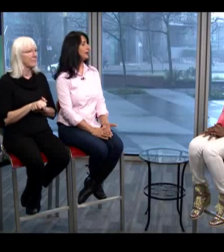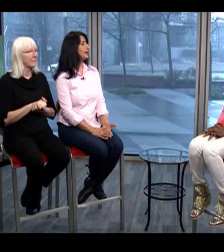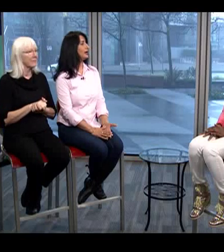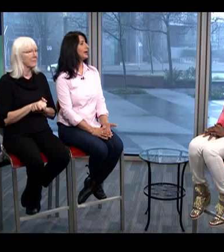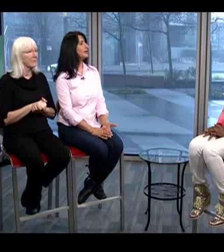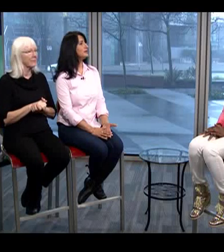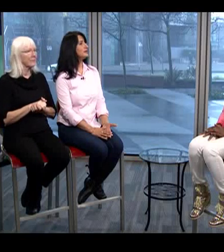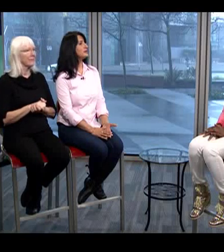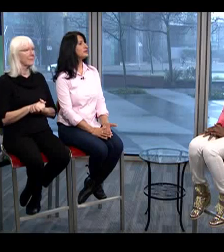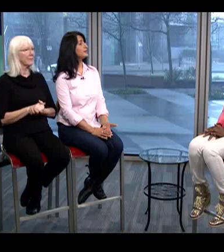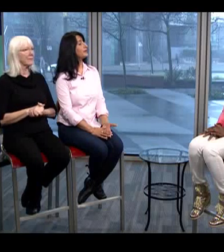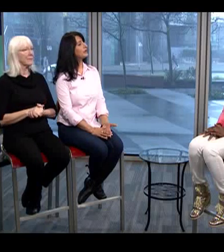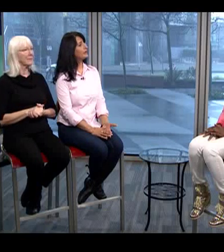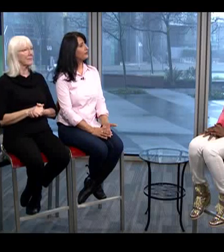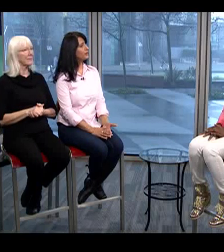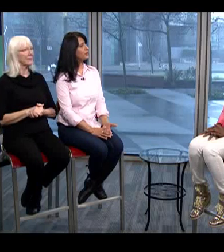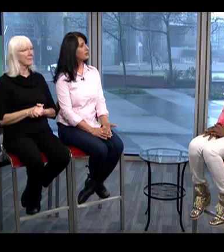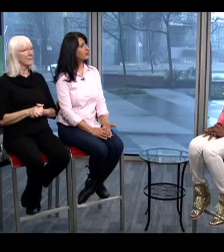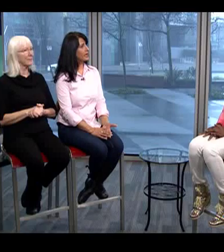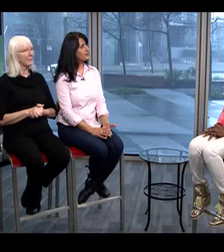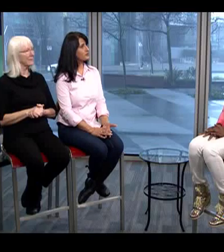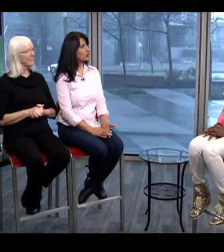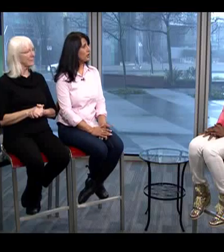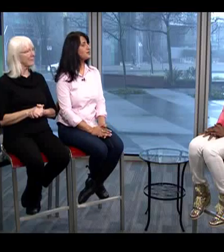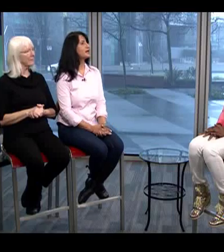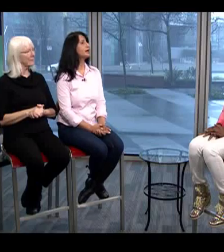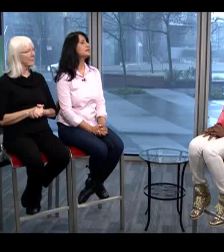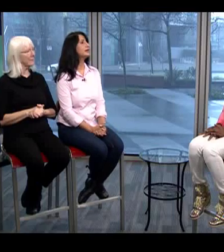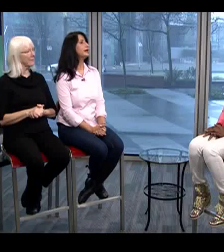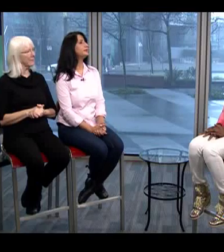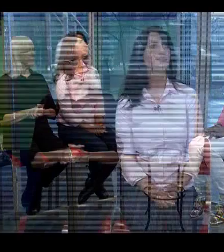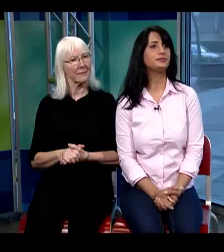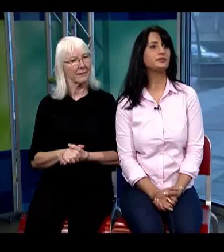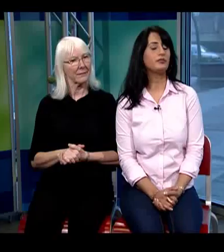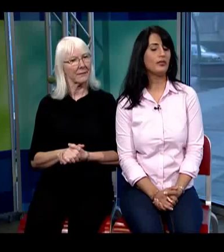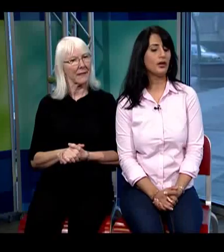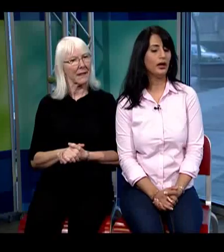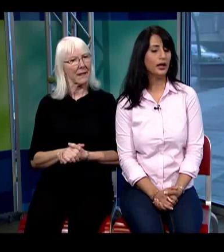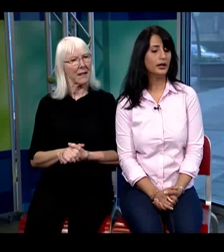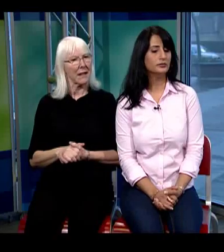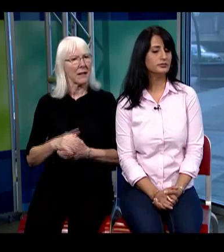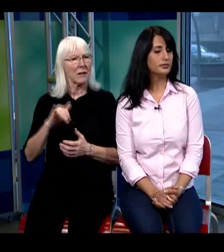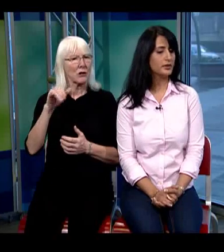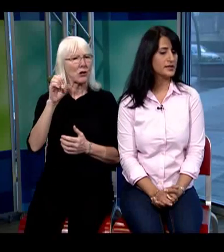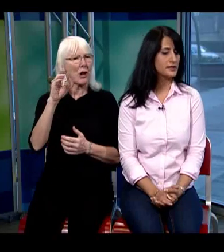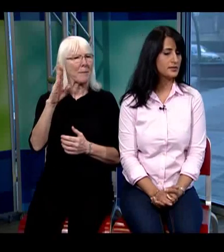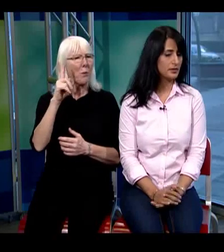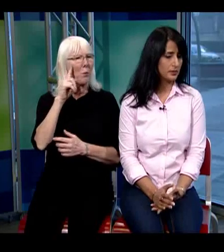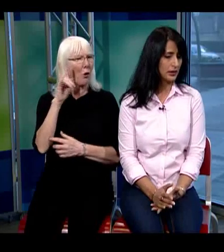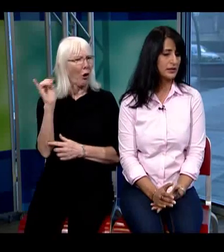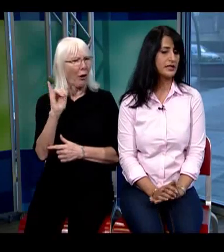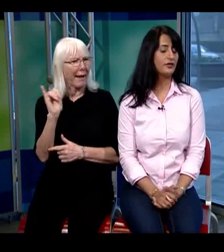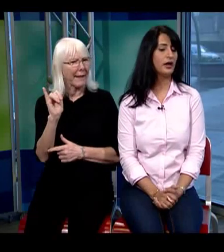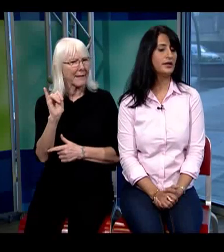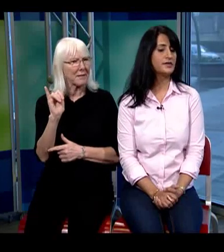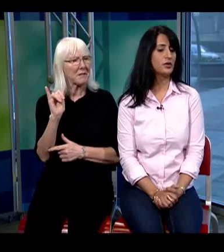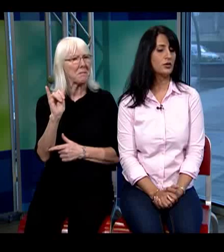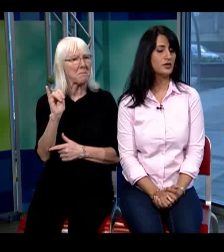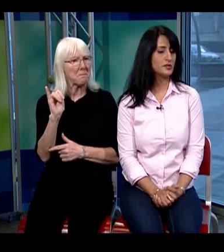and the clever the kinds of jobs that um um this deaf clients or this